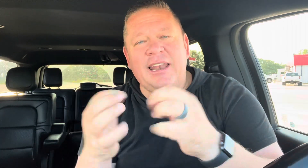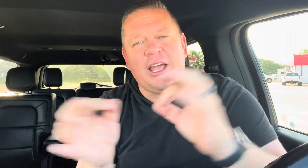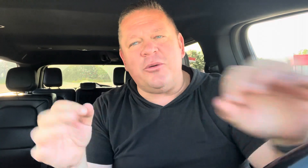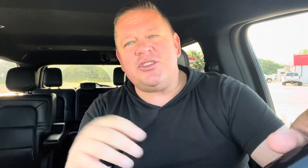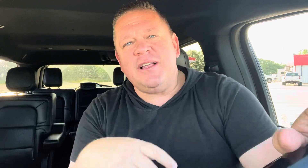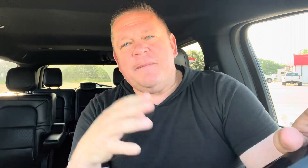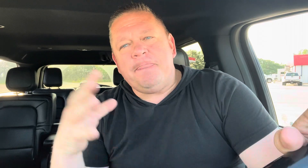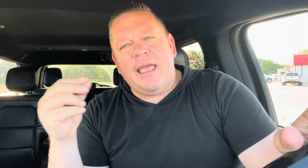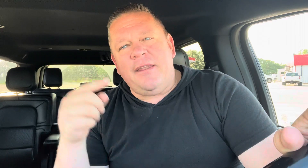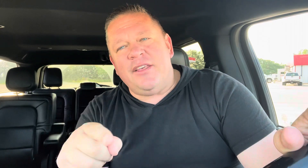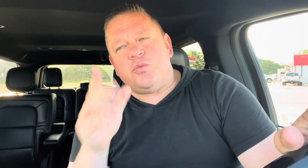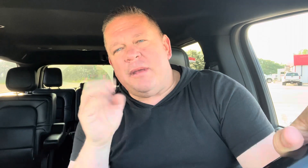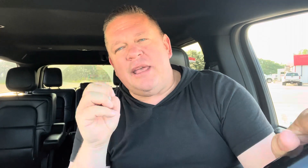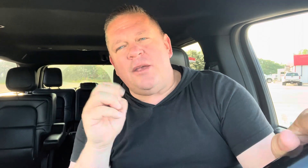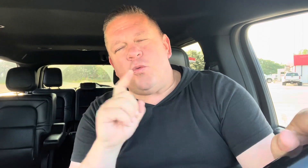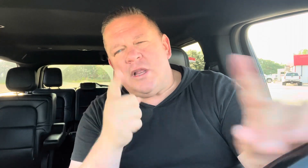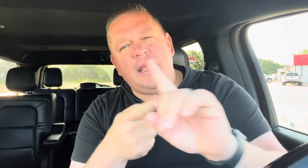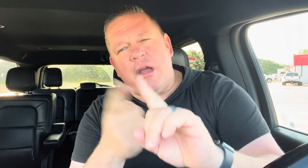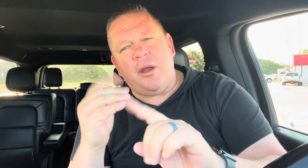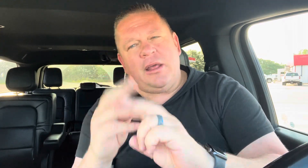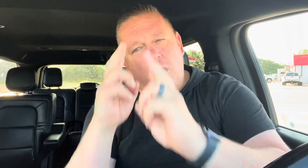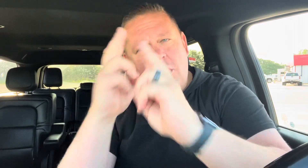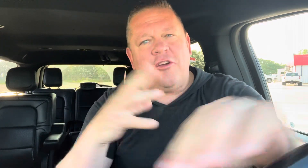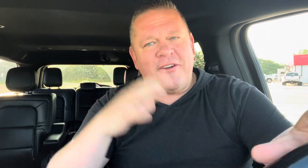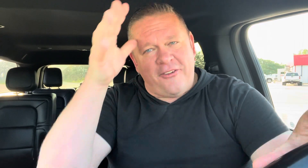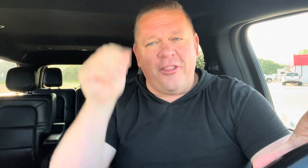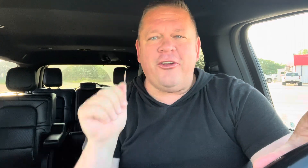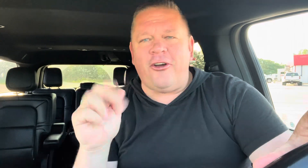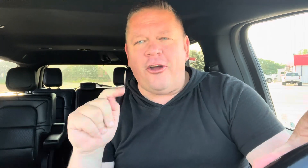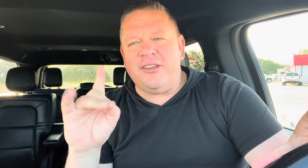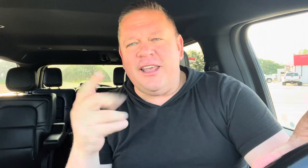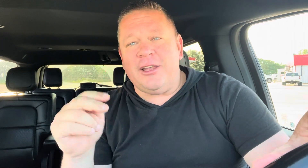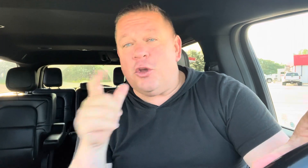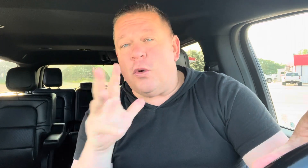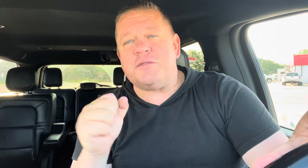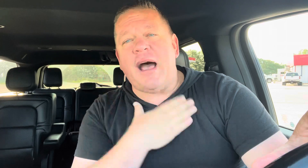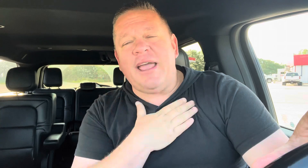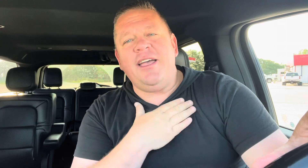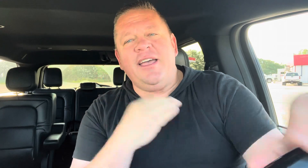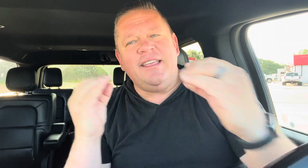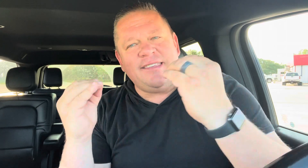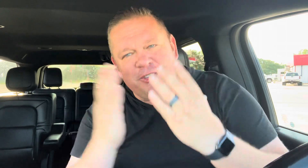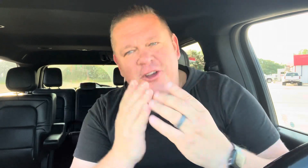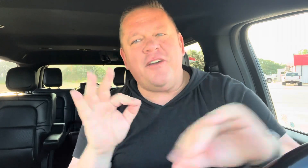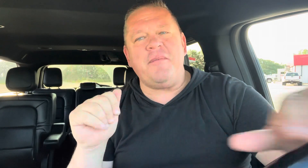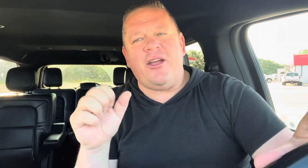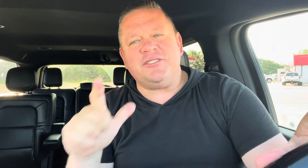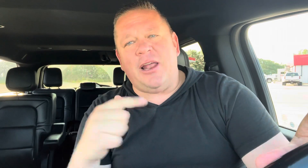language. And this will be really primarily in honor of my father, Art Dignan, who was my teacher of American Sign Language.